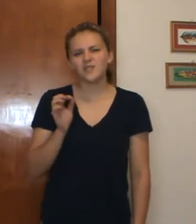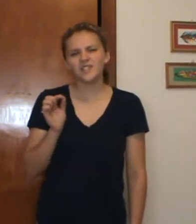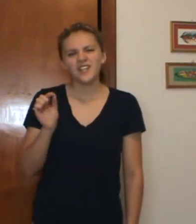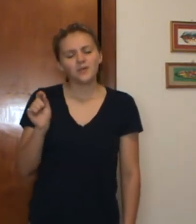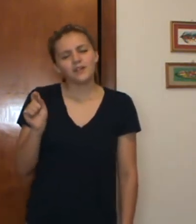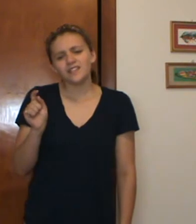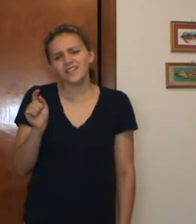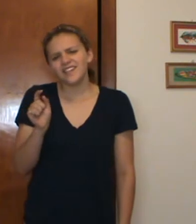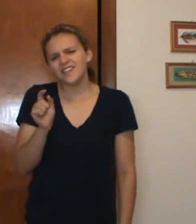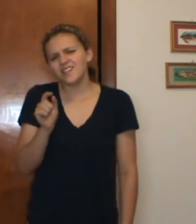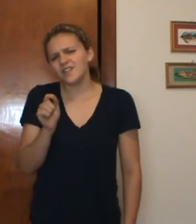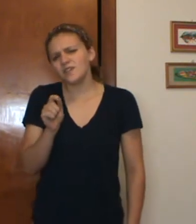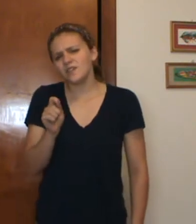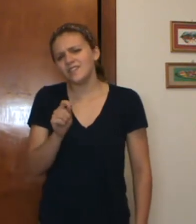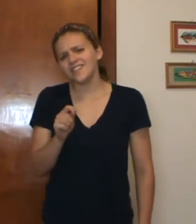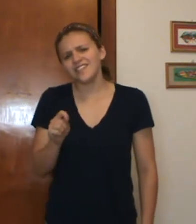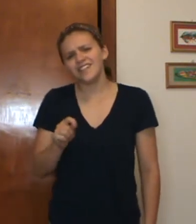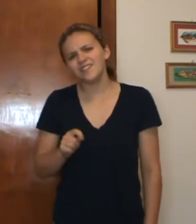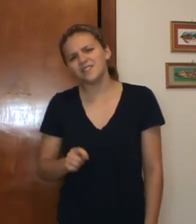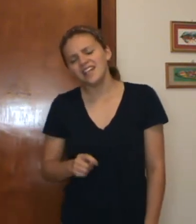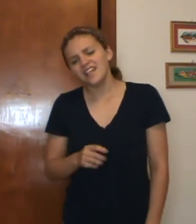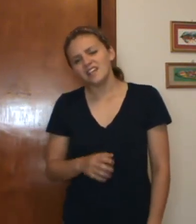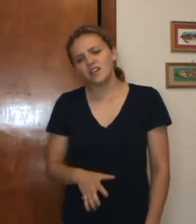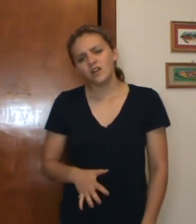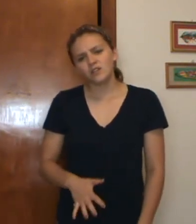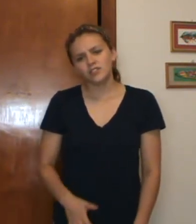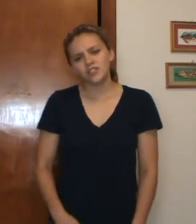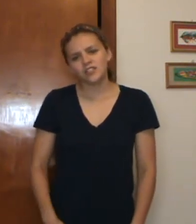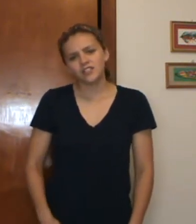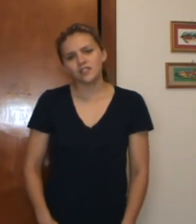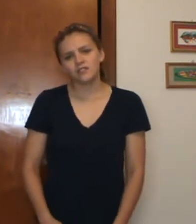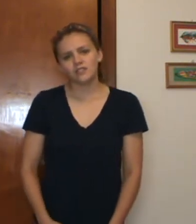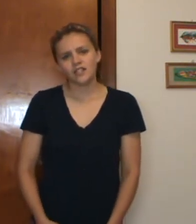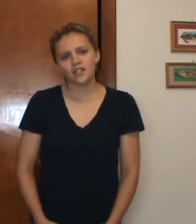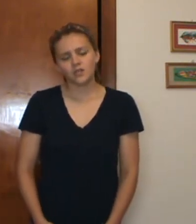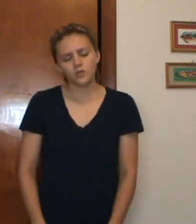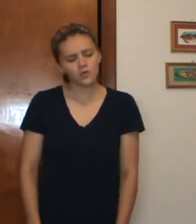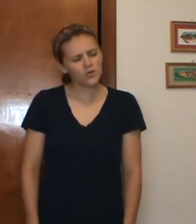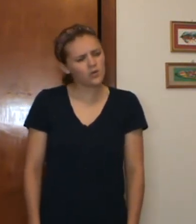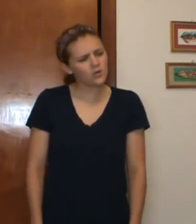when I hear your name It all just sounds like ooh